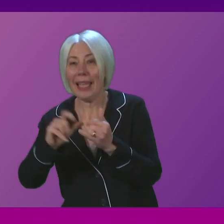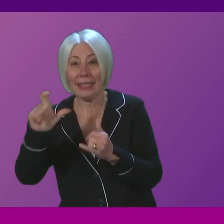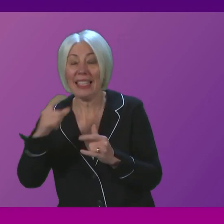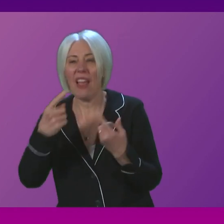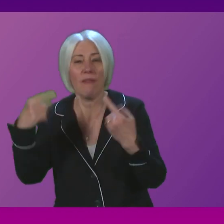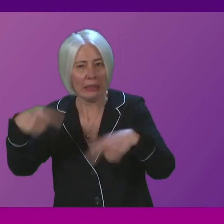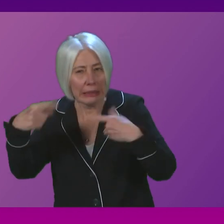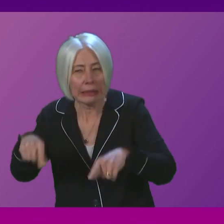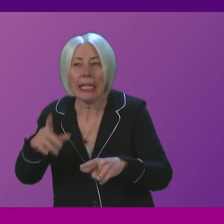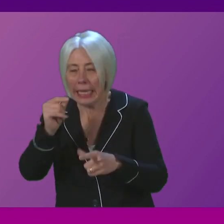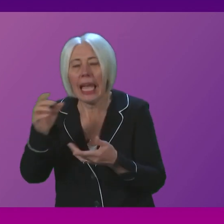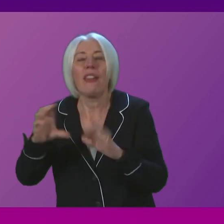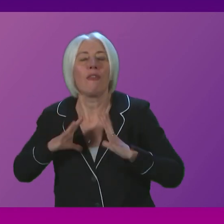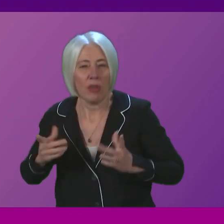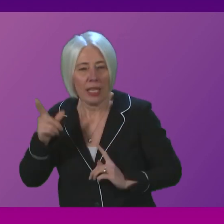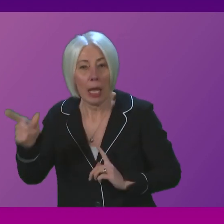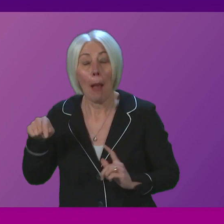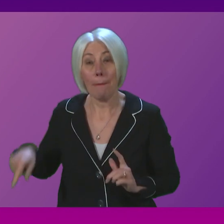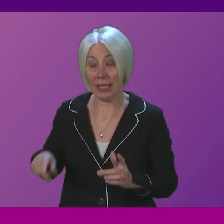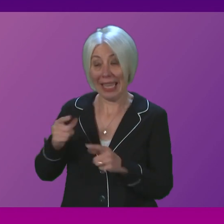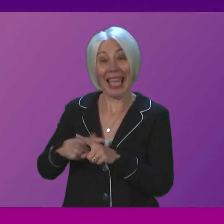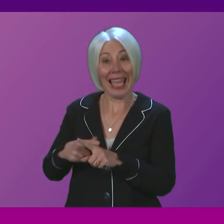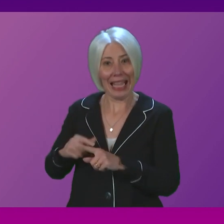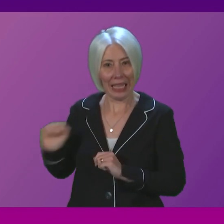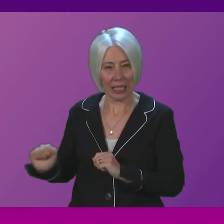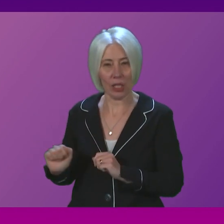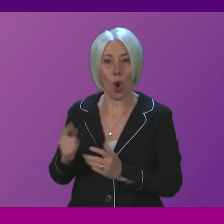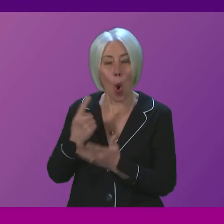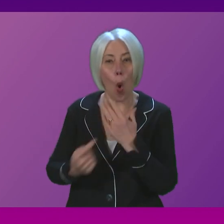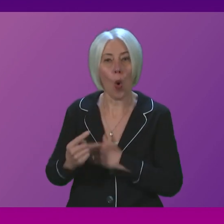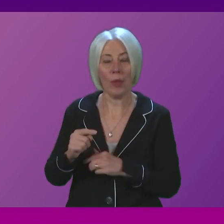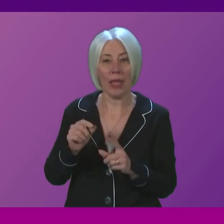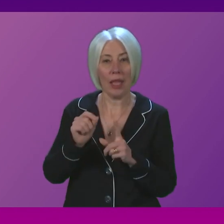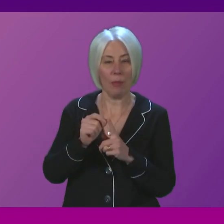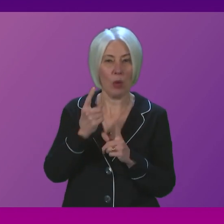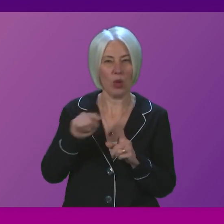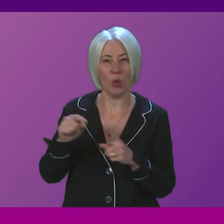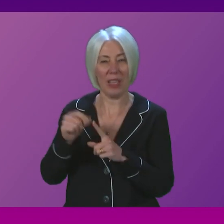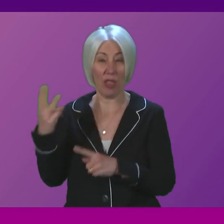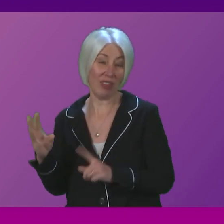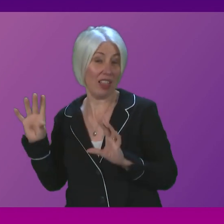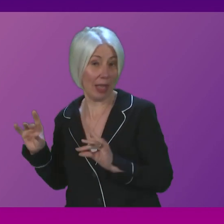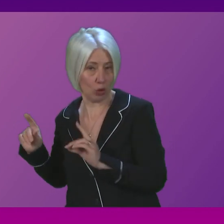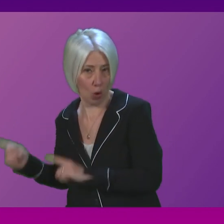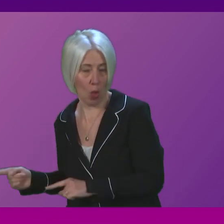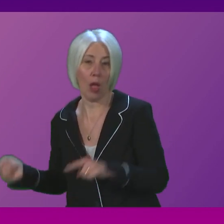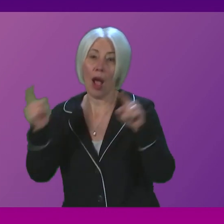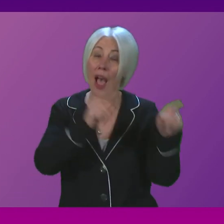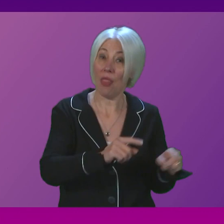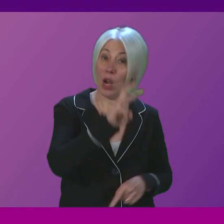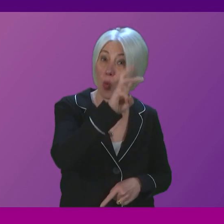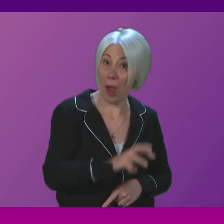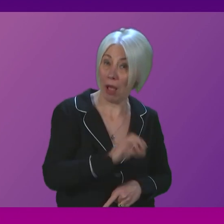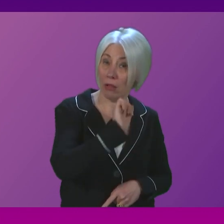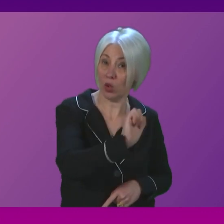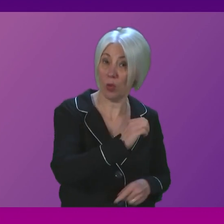in England universal provision is available just in the first three years and in Wales where Monica Lennon's colleagues are